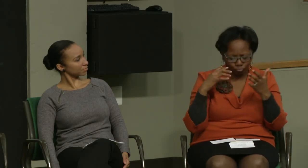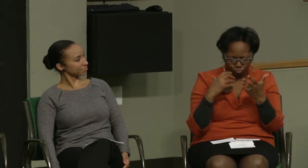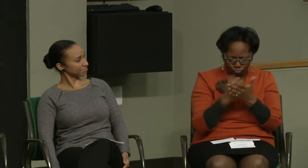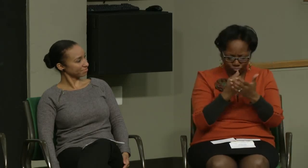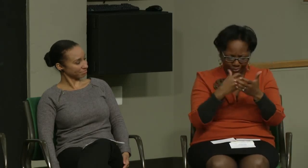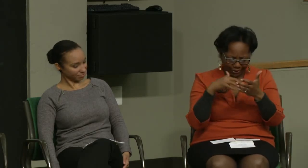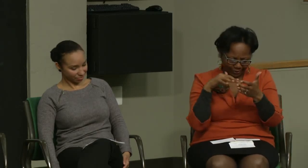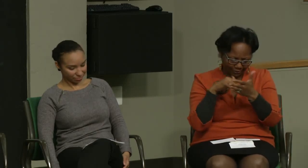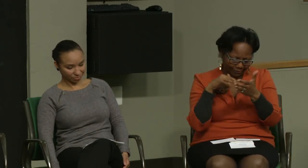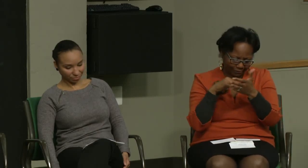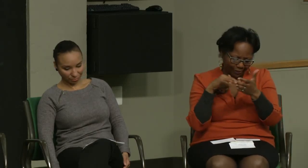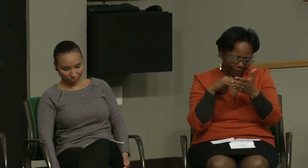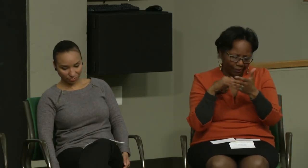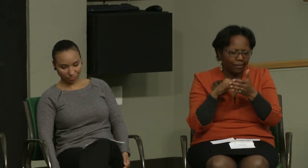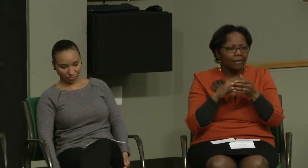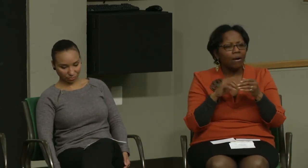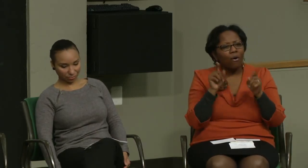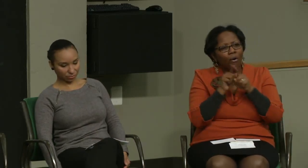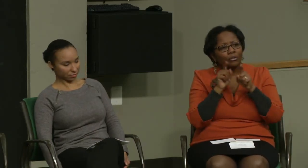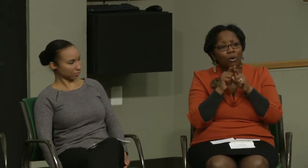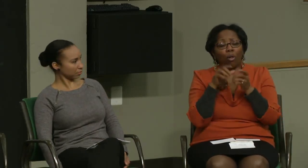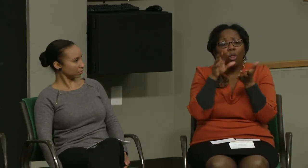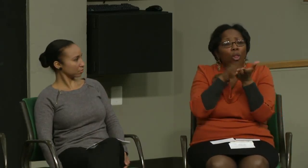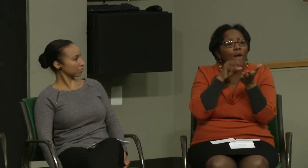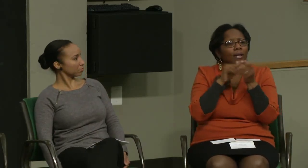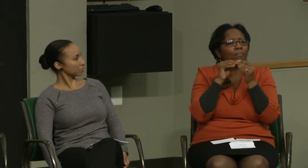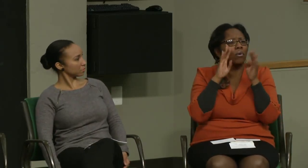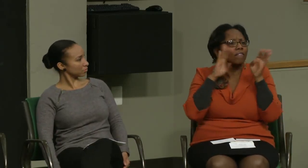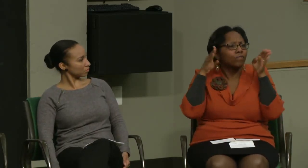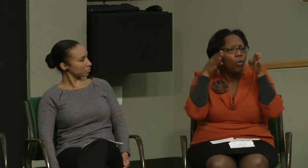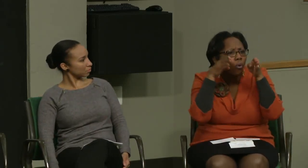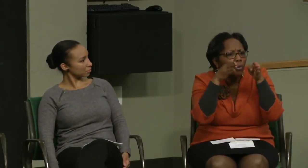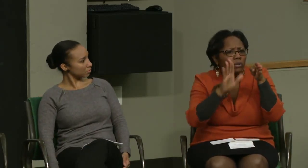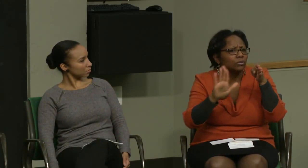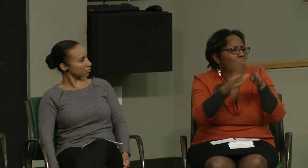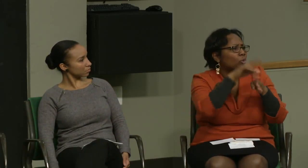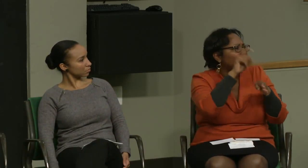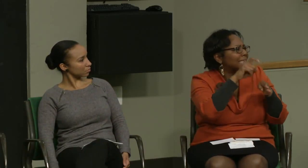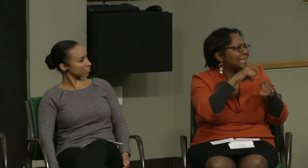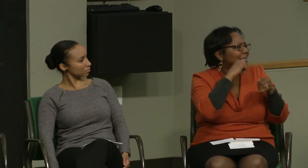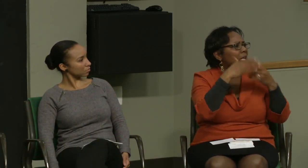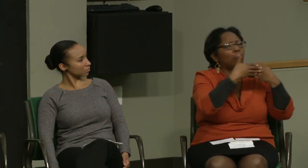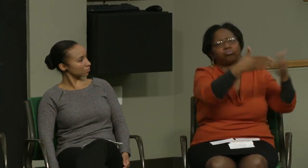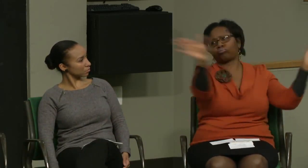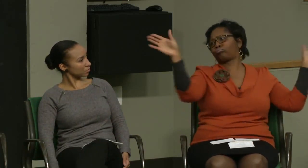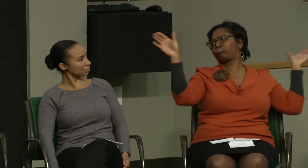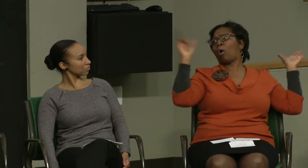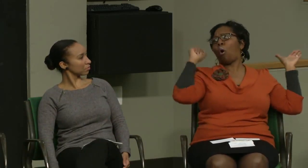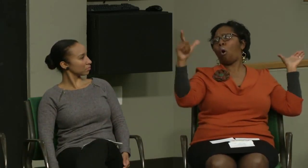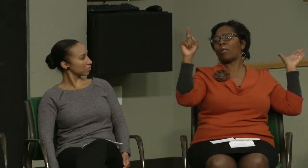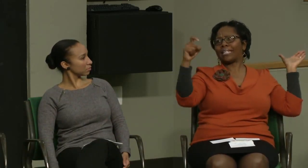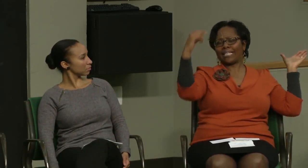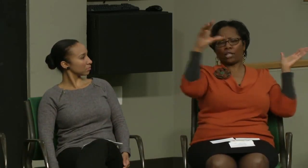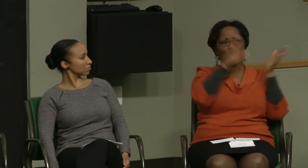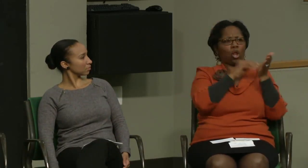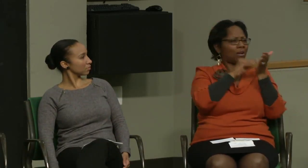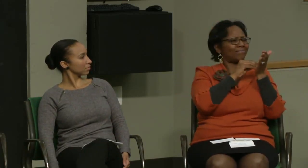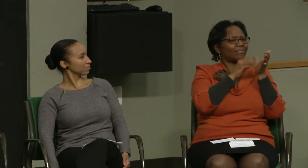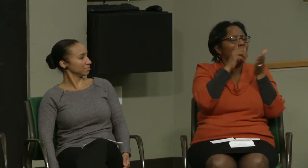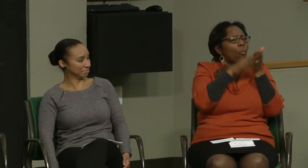We all were very comfortable with each other and we wanted to study with each other. You want to focus on your needs and have